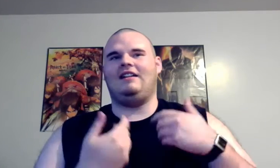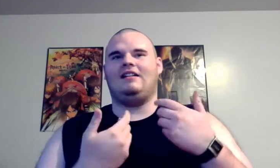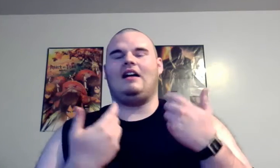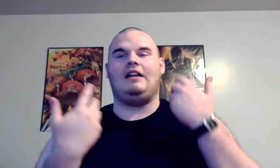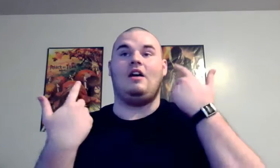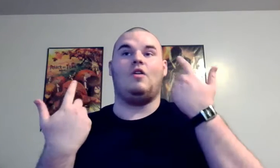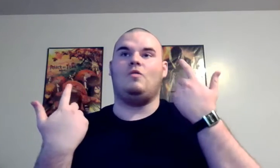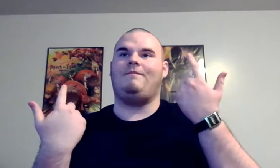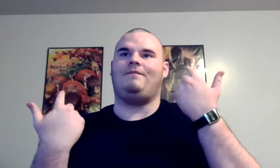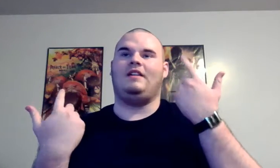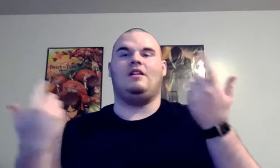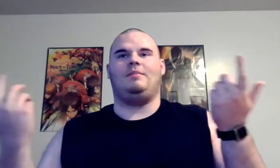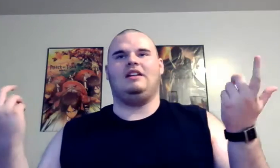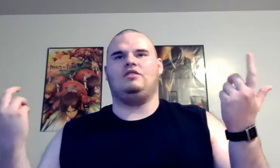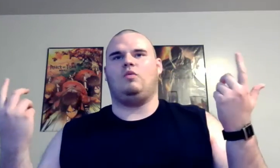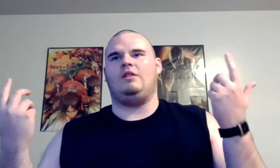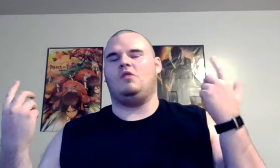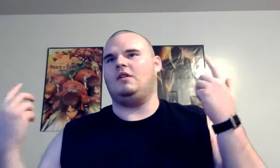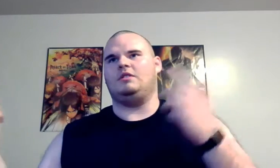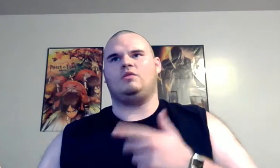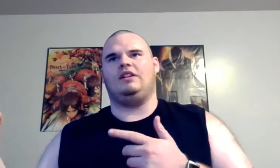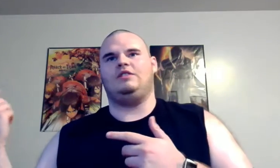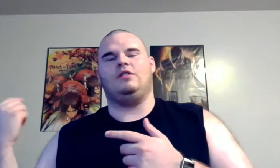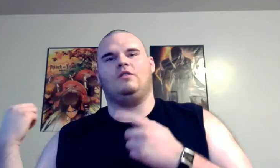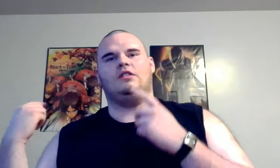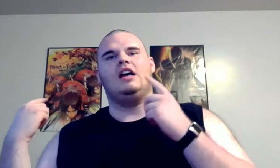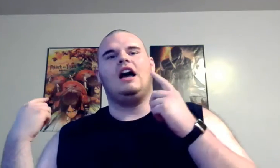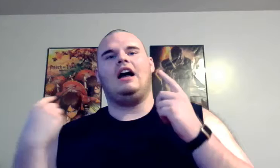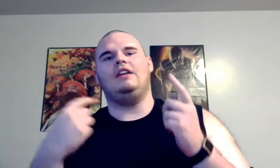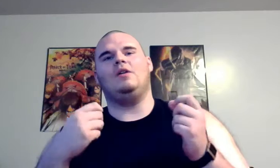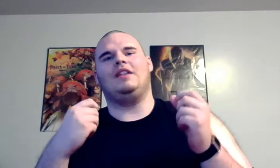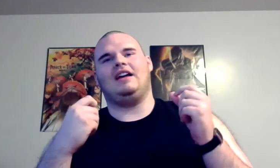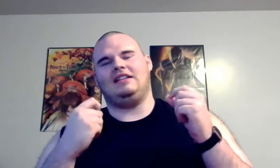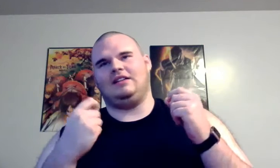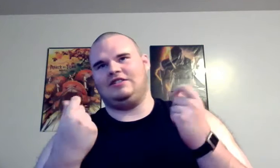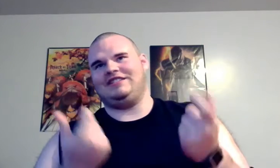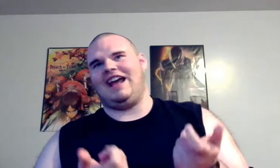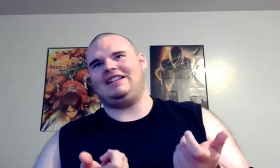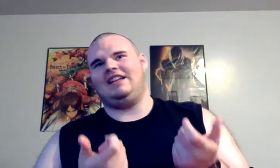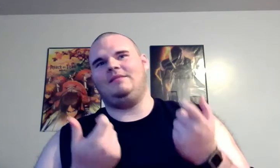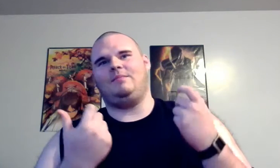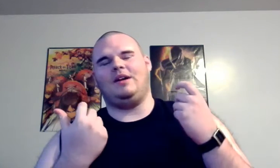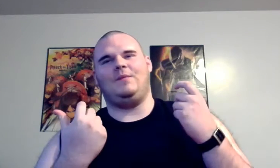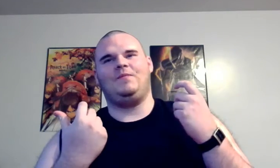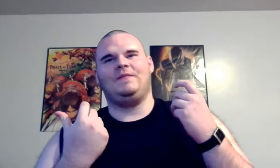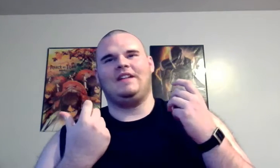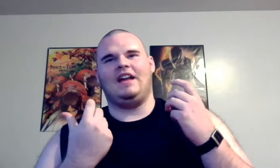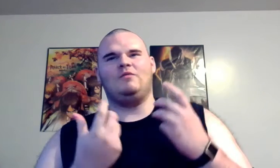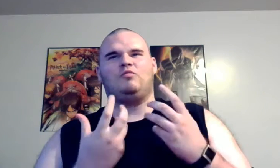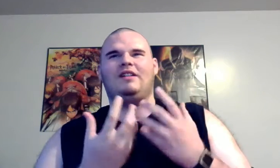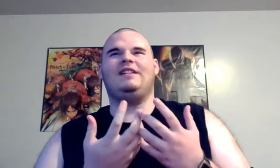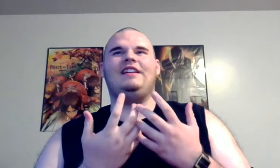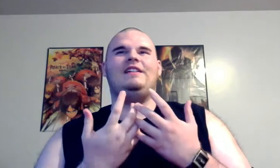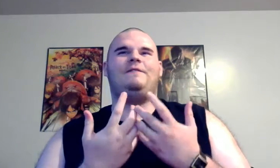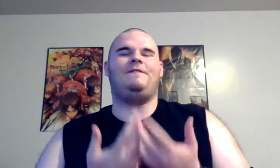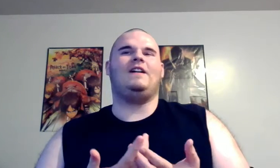I know you know being a 21 almost 22 year old I know that they're just acting but it really felt